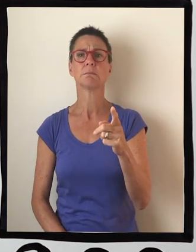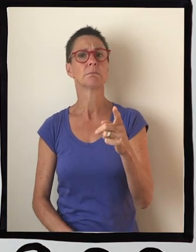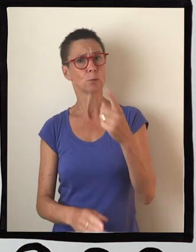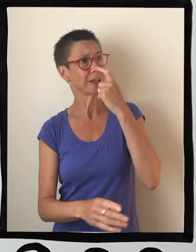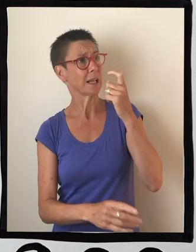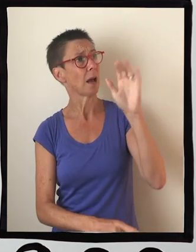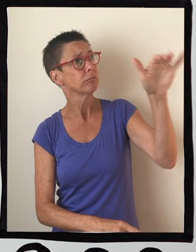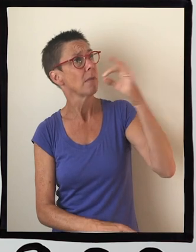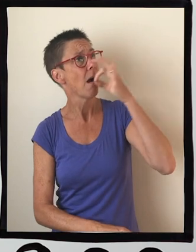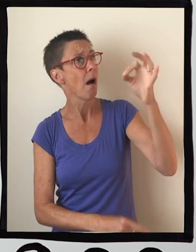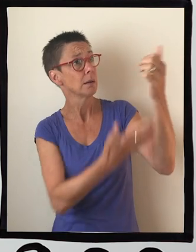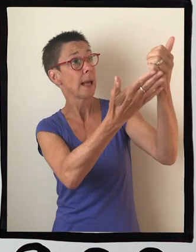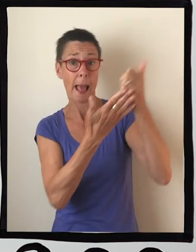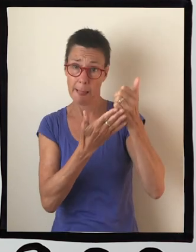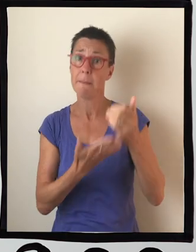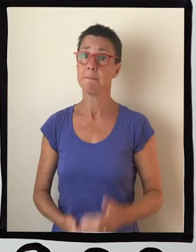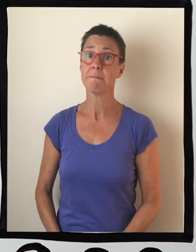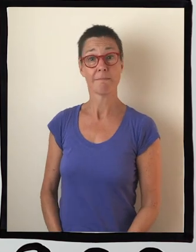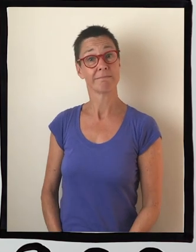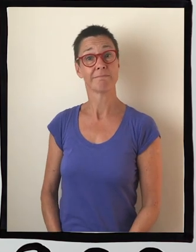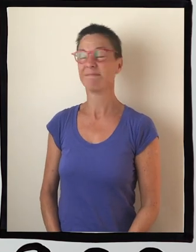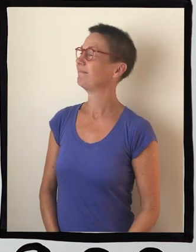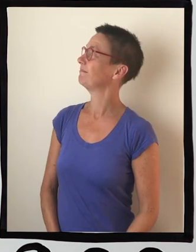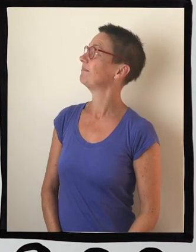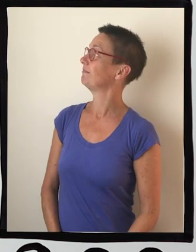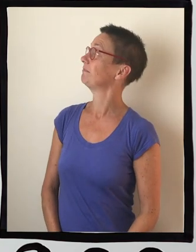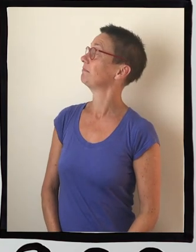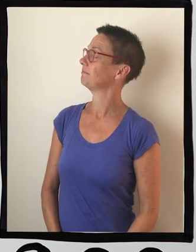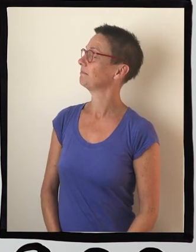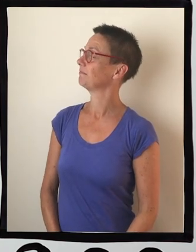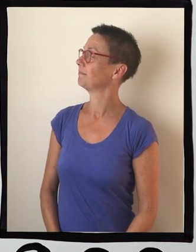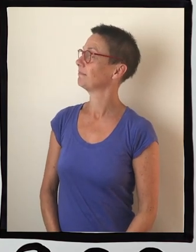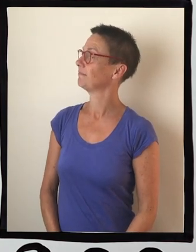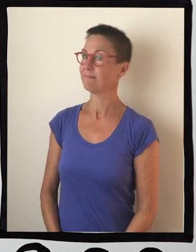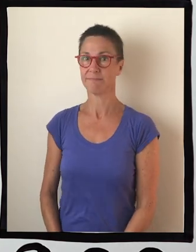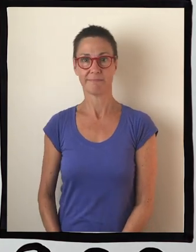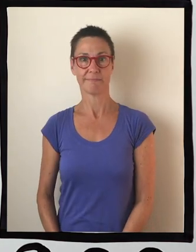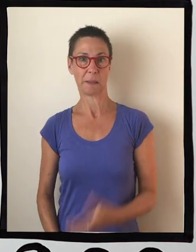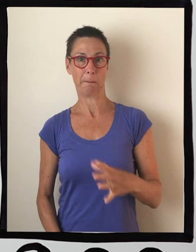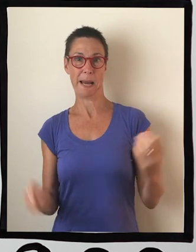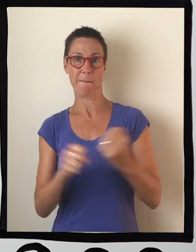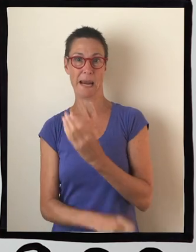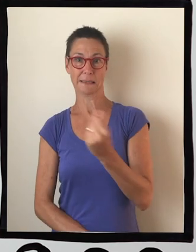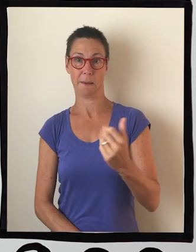ask an adult for some help with the cutting out. Oh, I'm going to show you the ones I have made earlier. Oh.